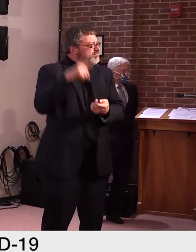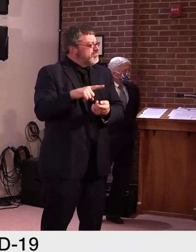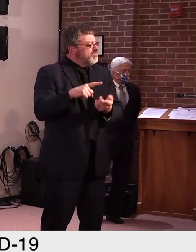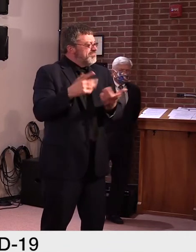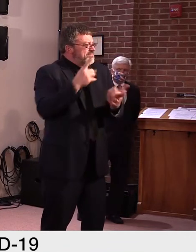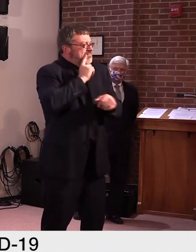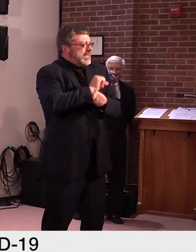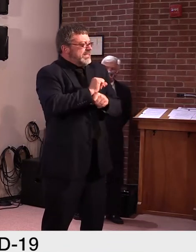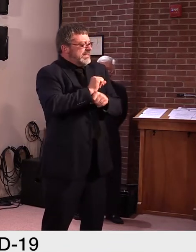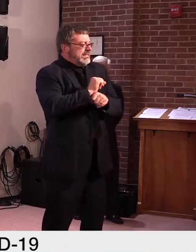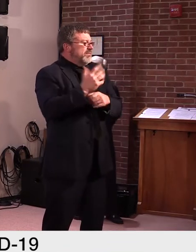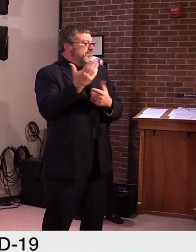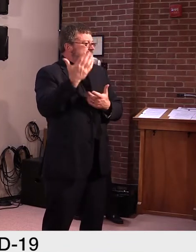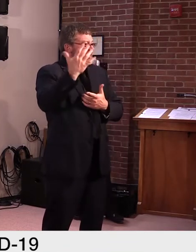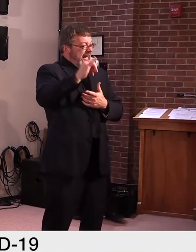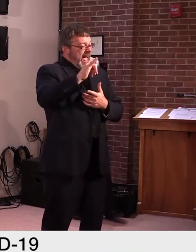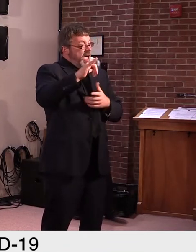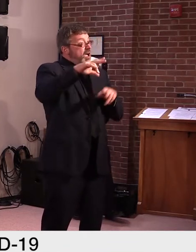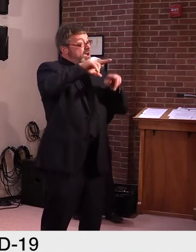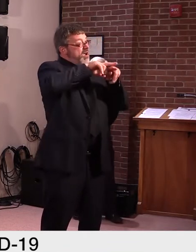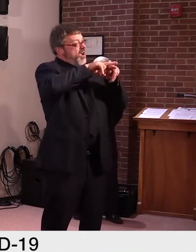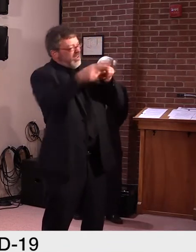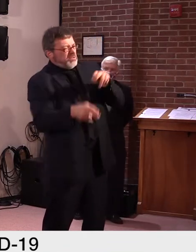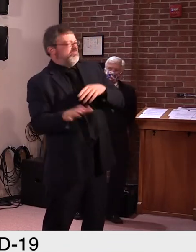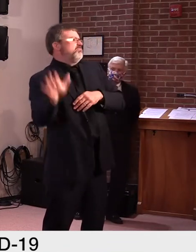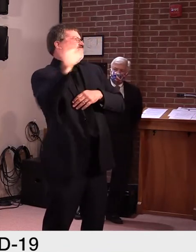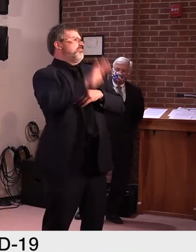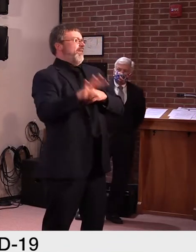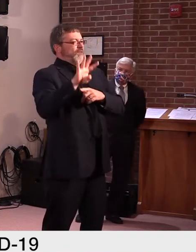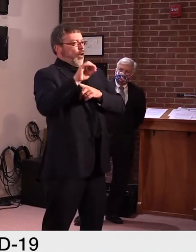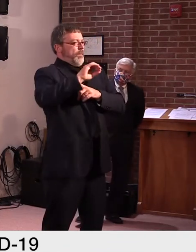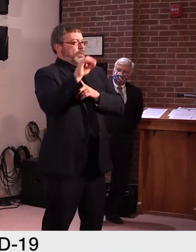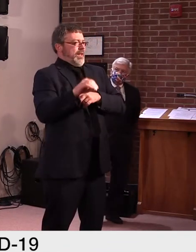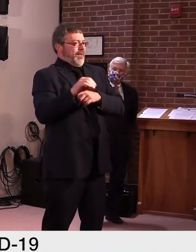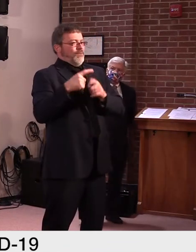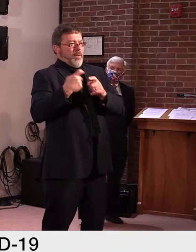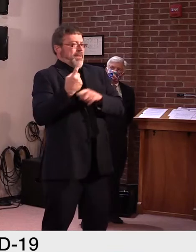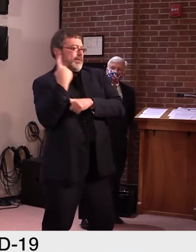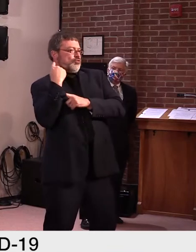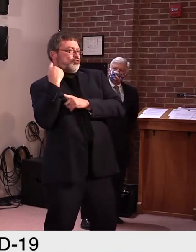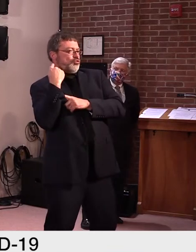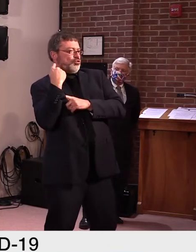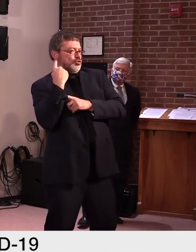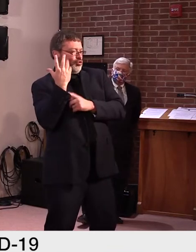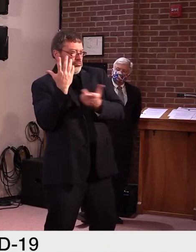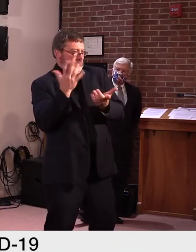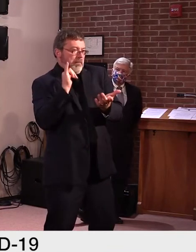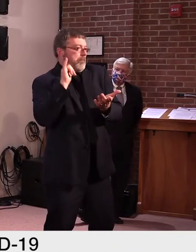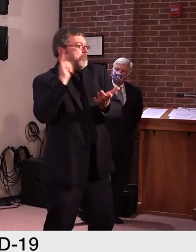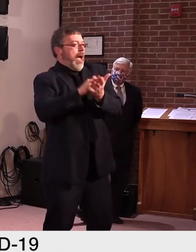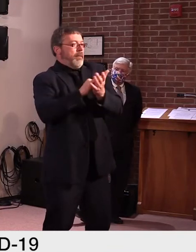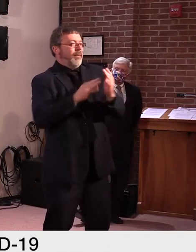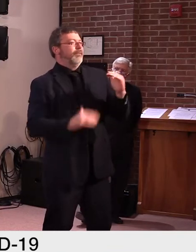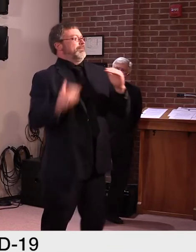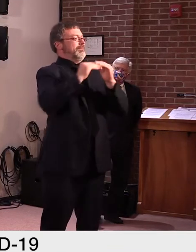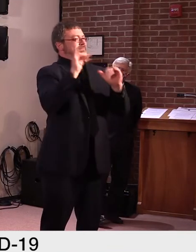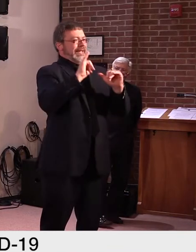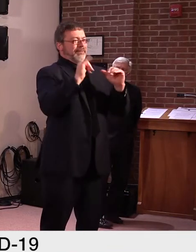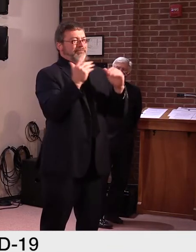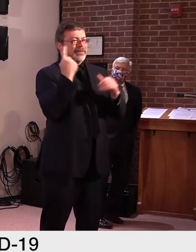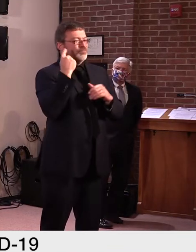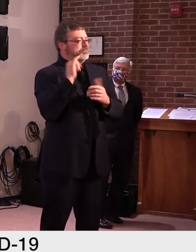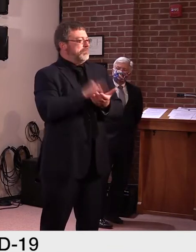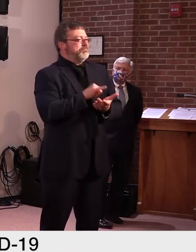uh, since then. But it, it goes through the highs and lows, this, in the same, uh, trajectory. Um, so, uh, we haven't,